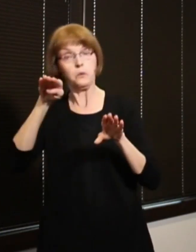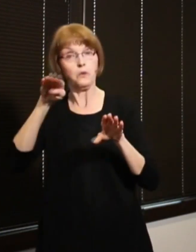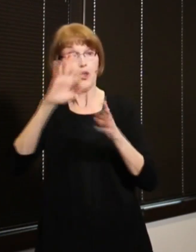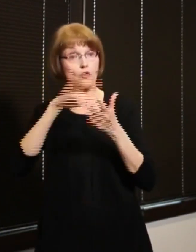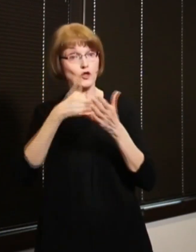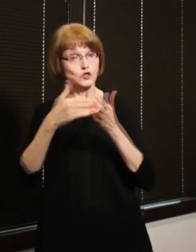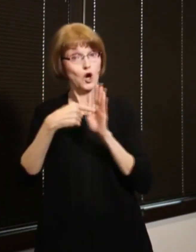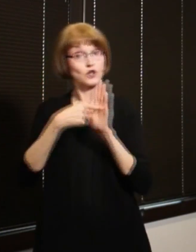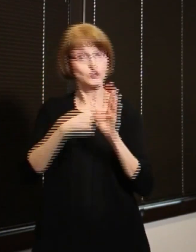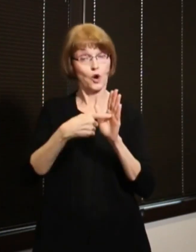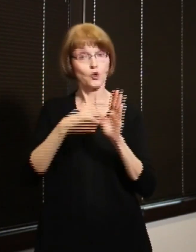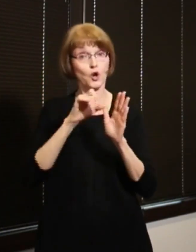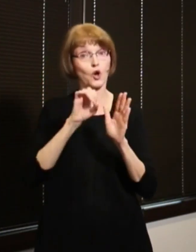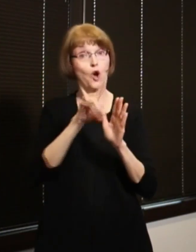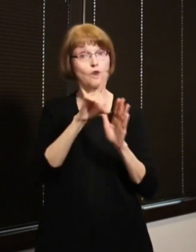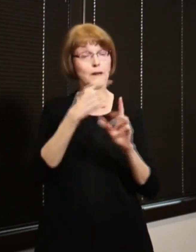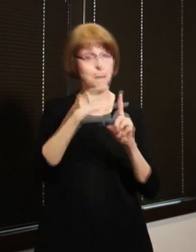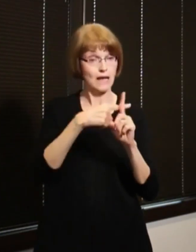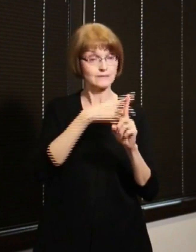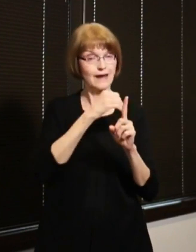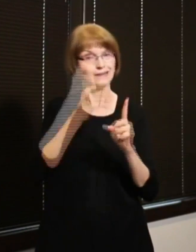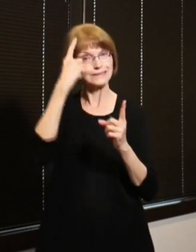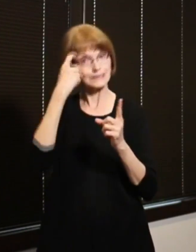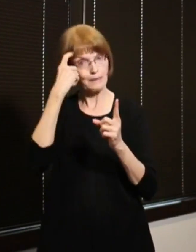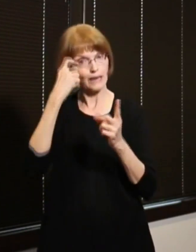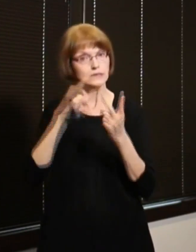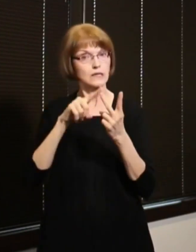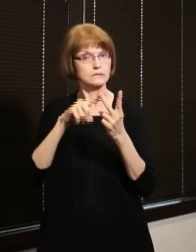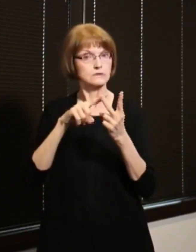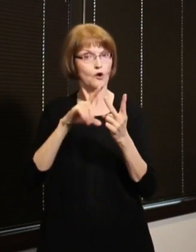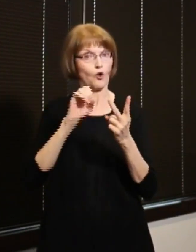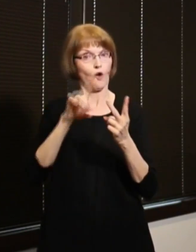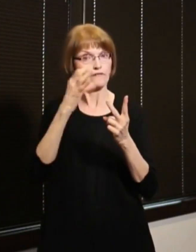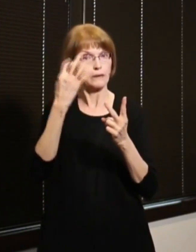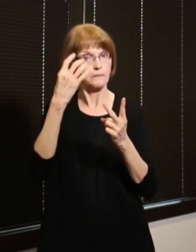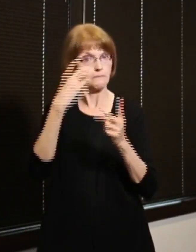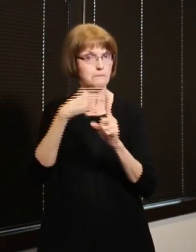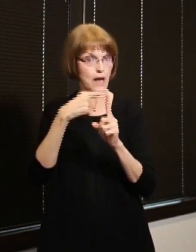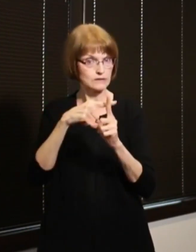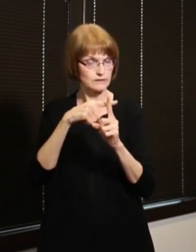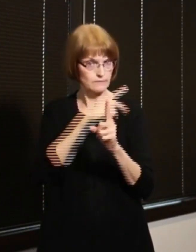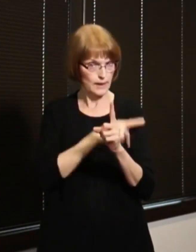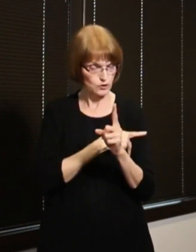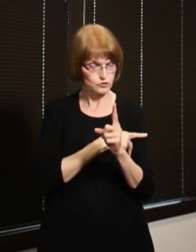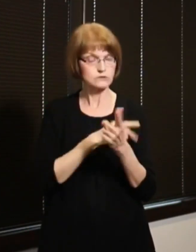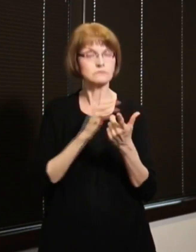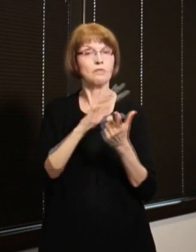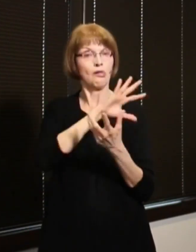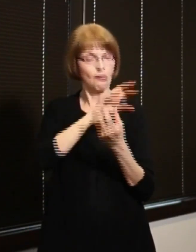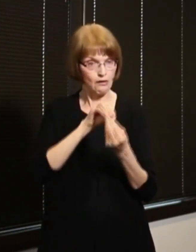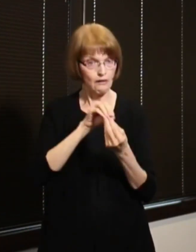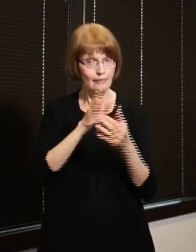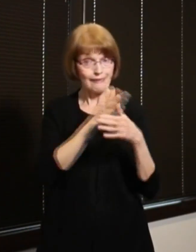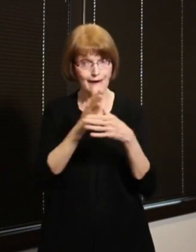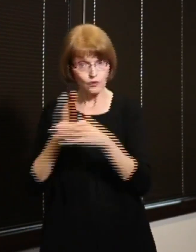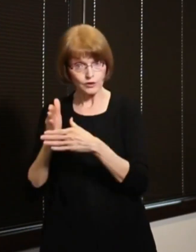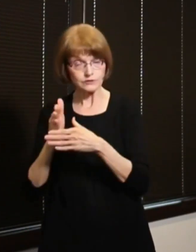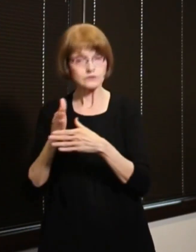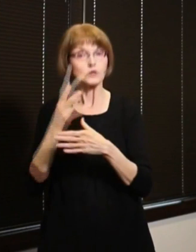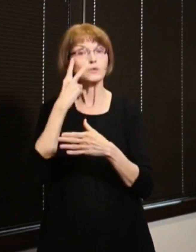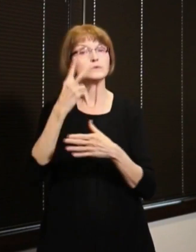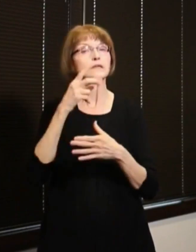of COVID positive and suspected COVID patients, as well as the rolling average. And so as you can see, the April number